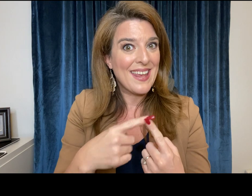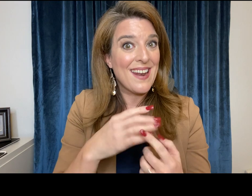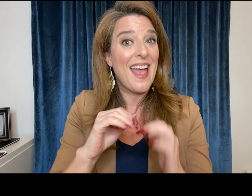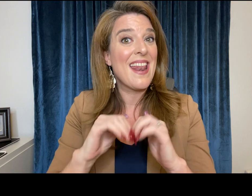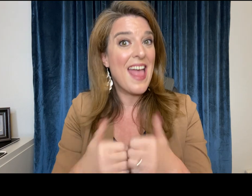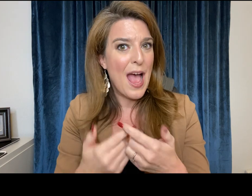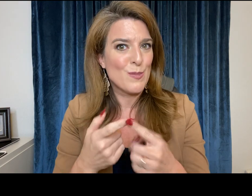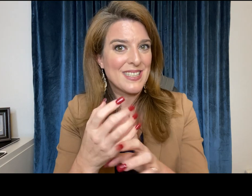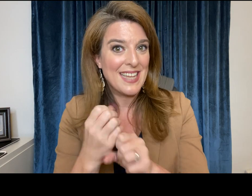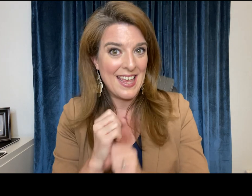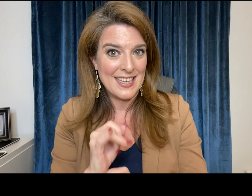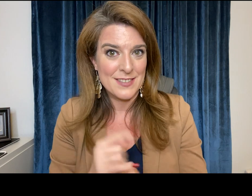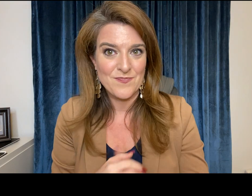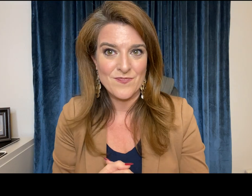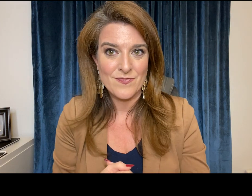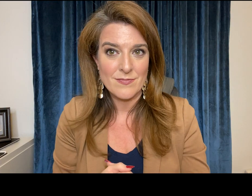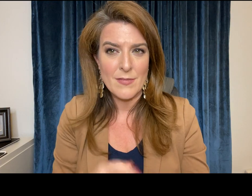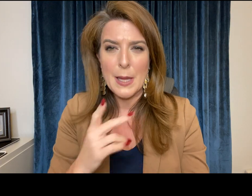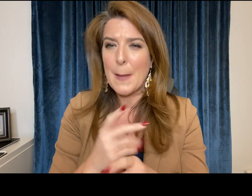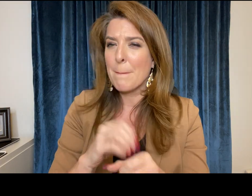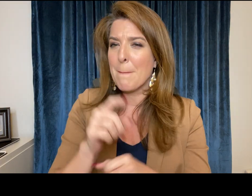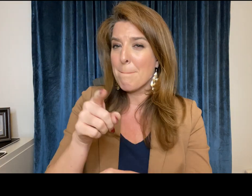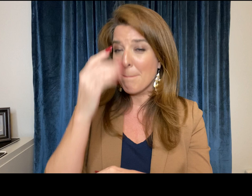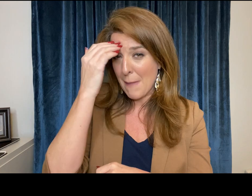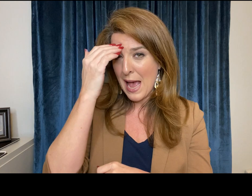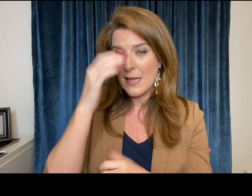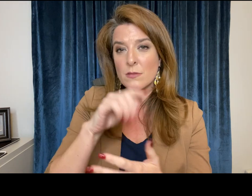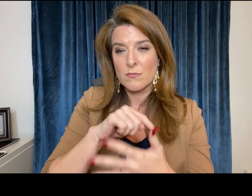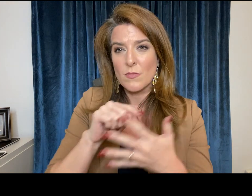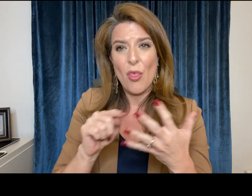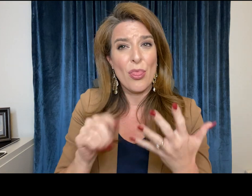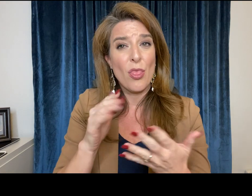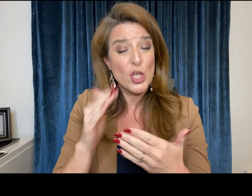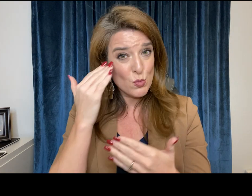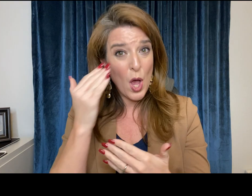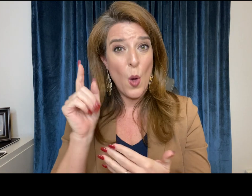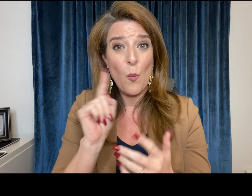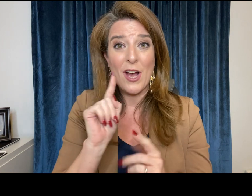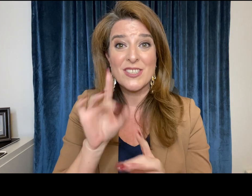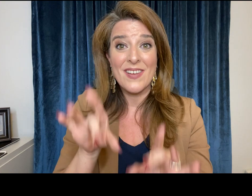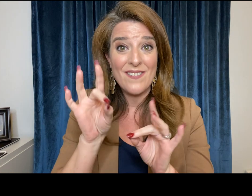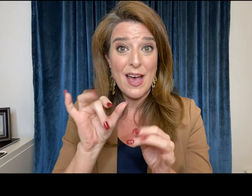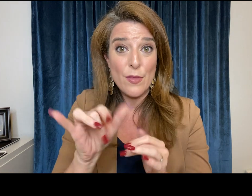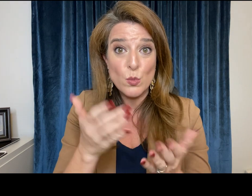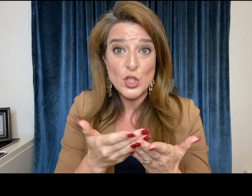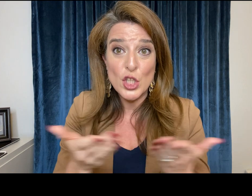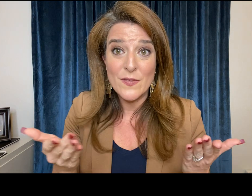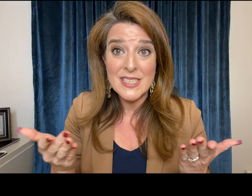need and know when and how to get it it's important to keep in mind that